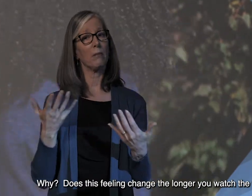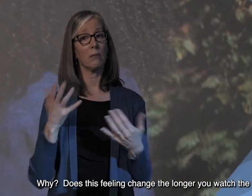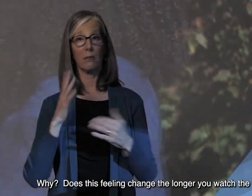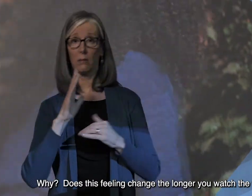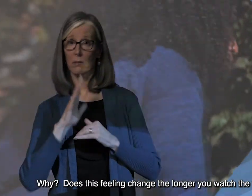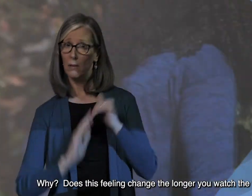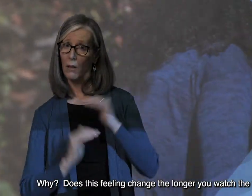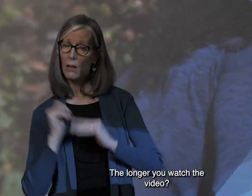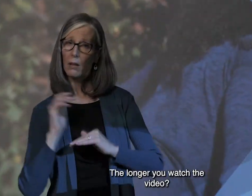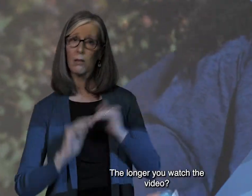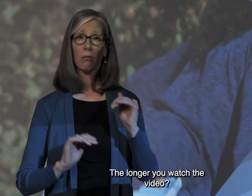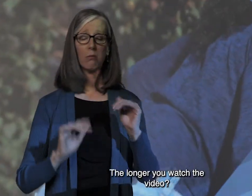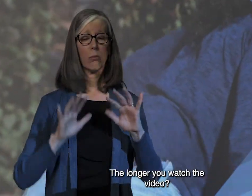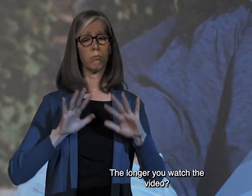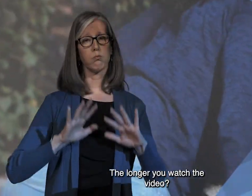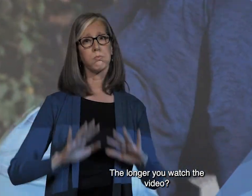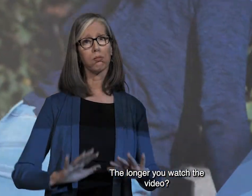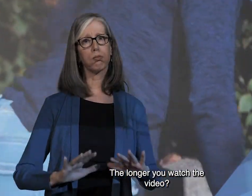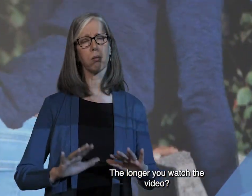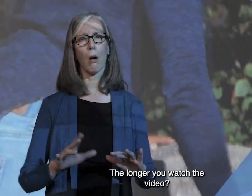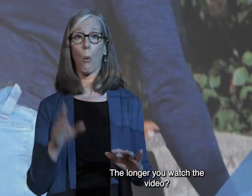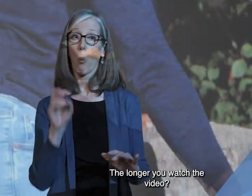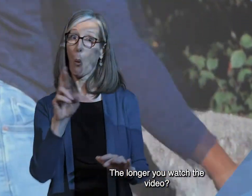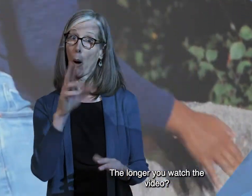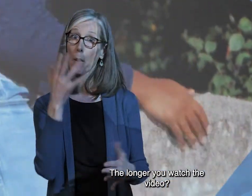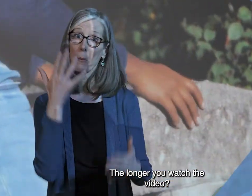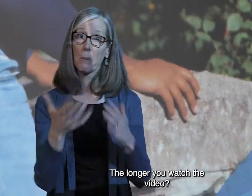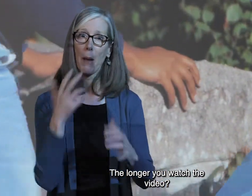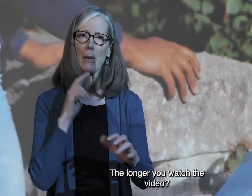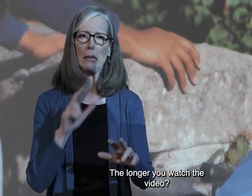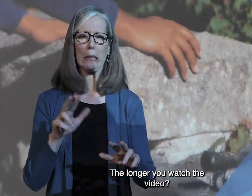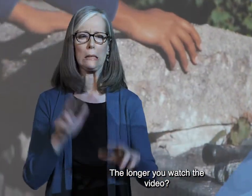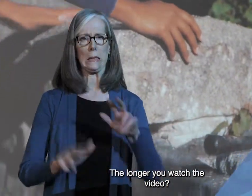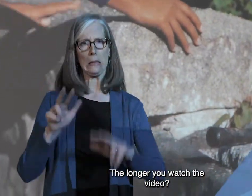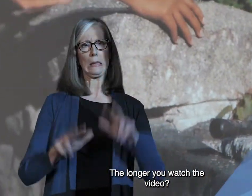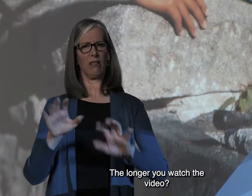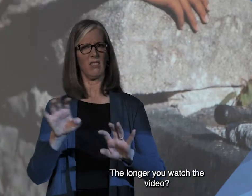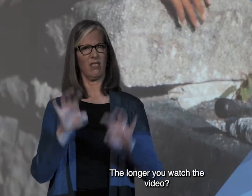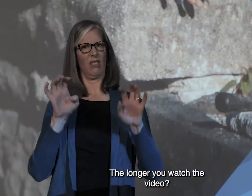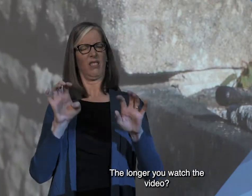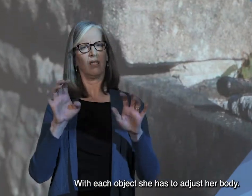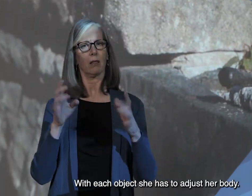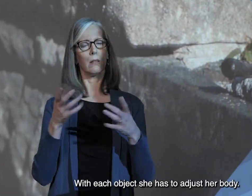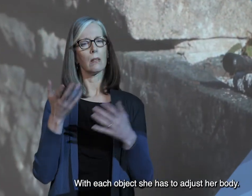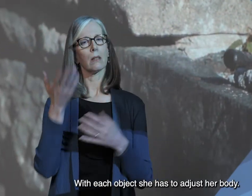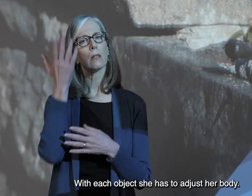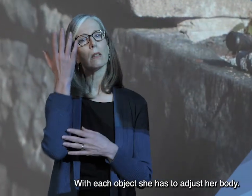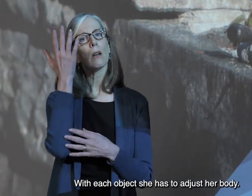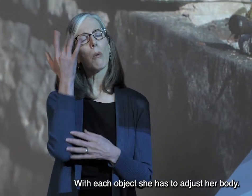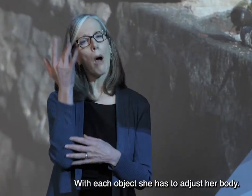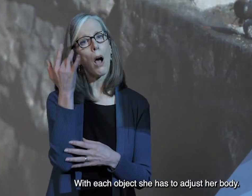feeling change the longer you watch the video? With each object, she has to adjust her body.